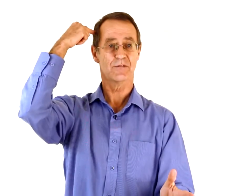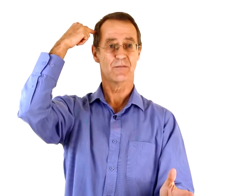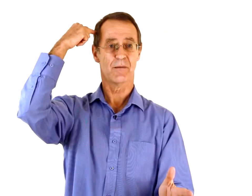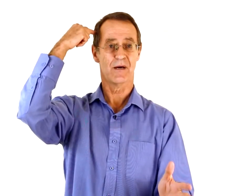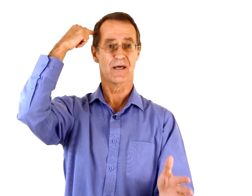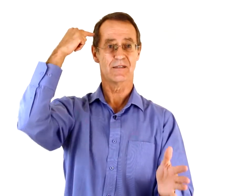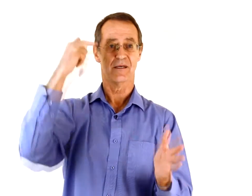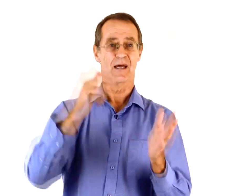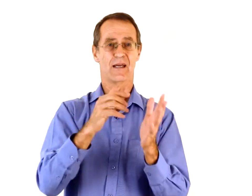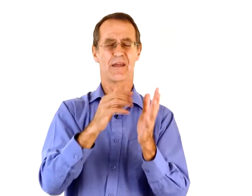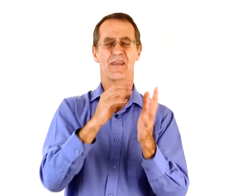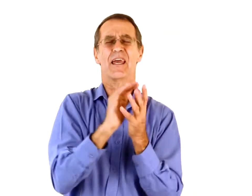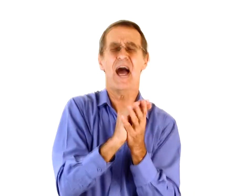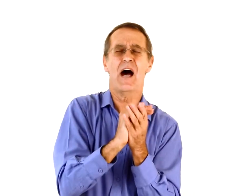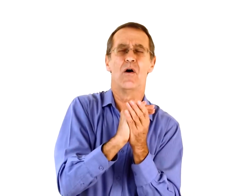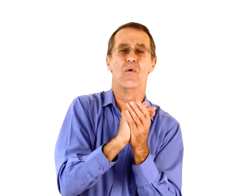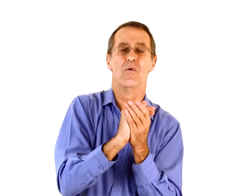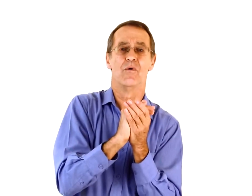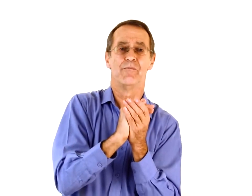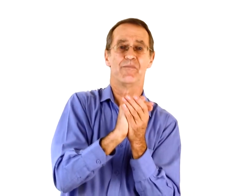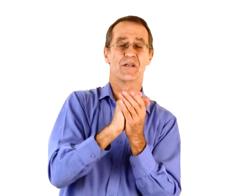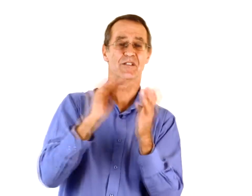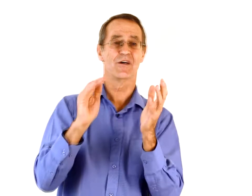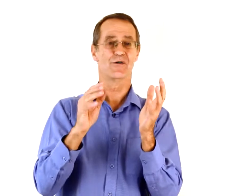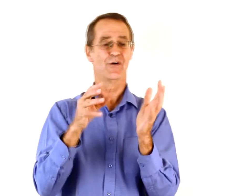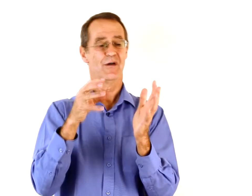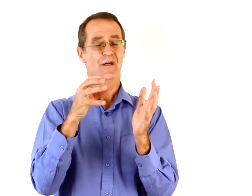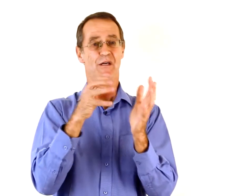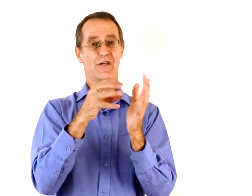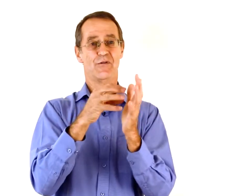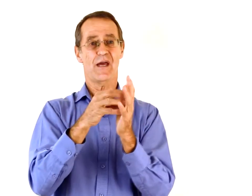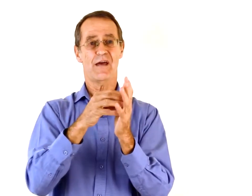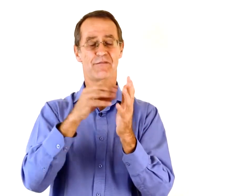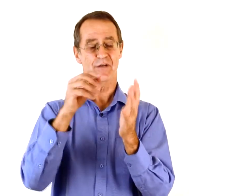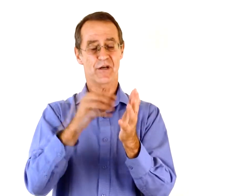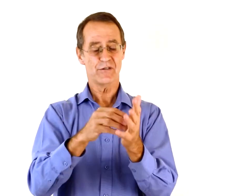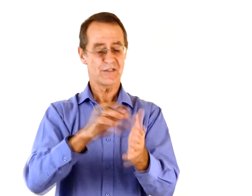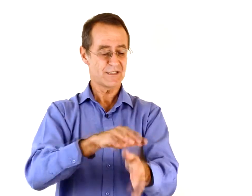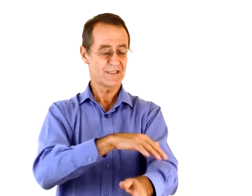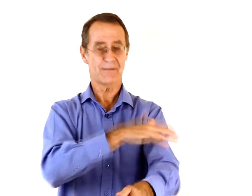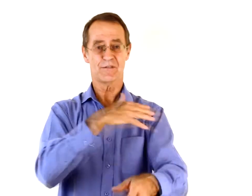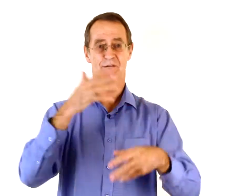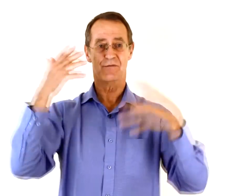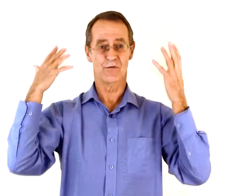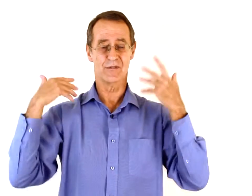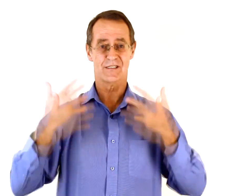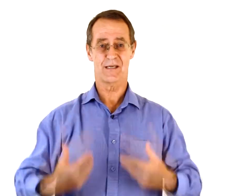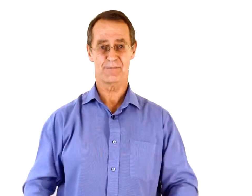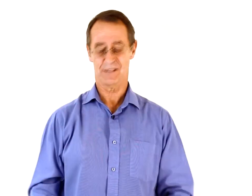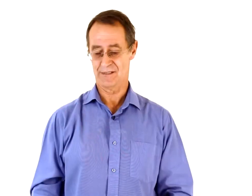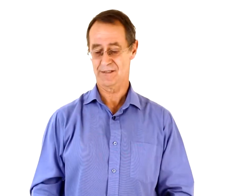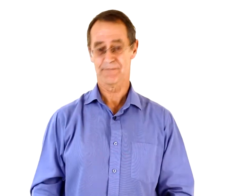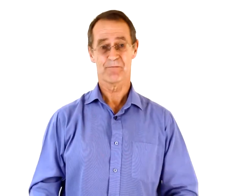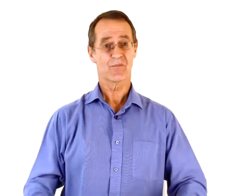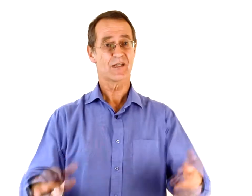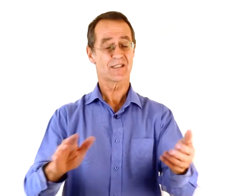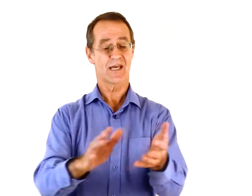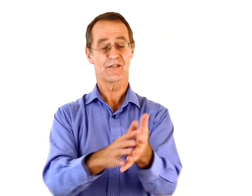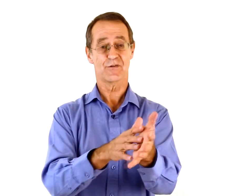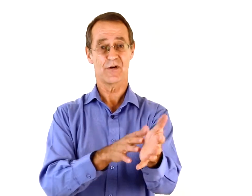to my mind. And I think, ow. So you have nociceptive receptors scattered throughout